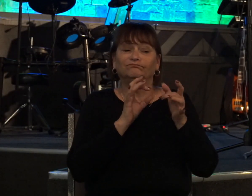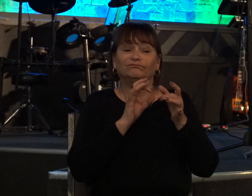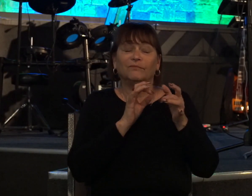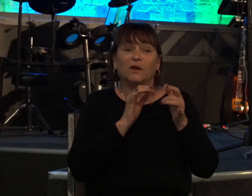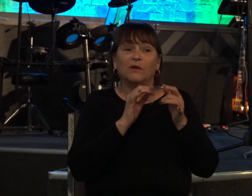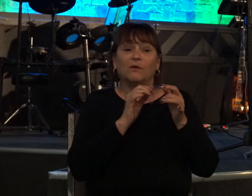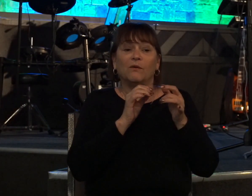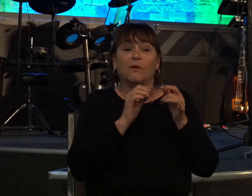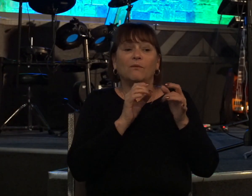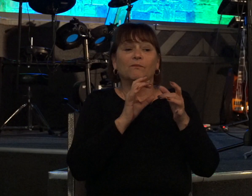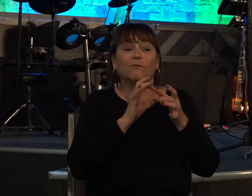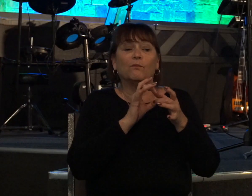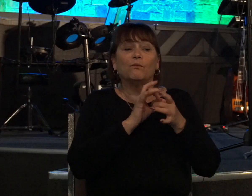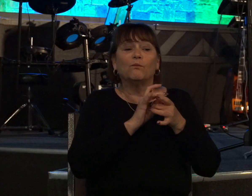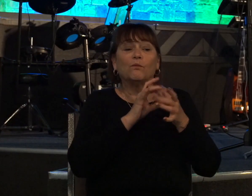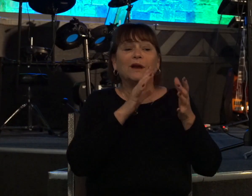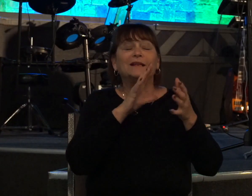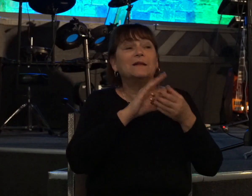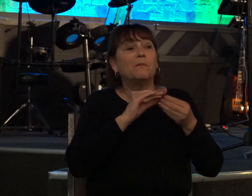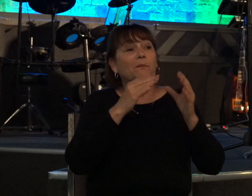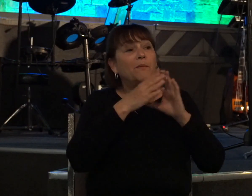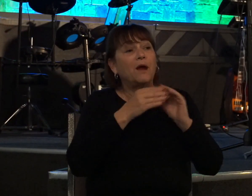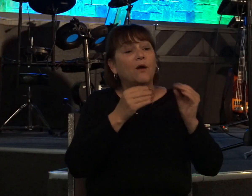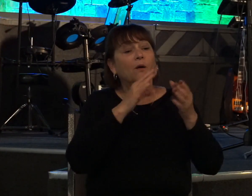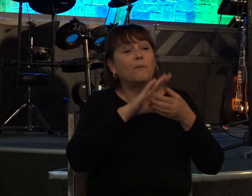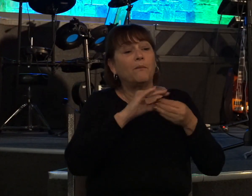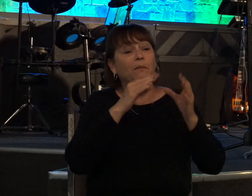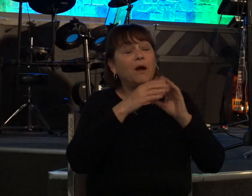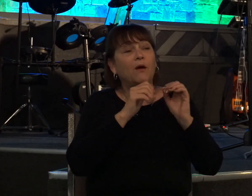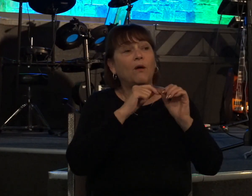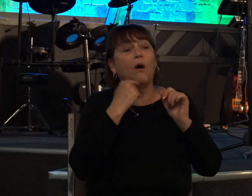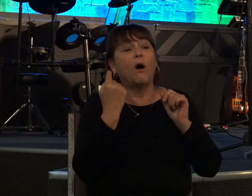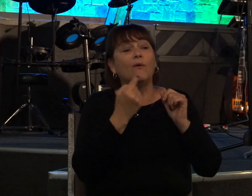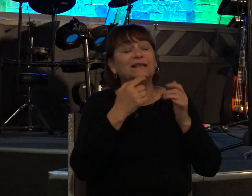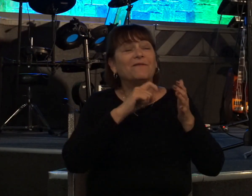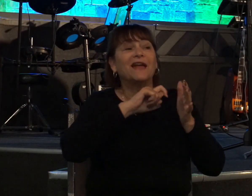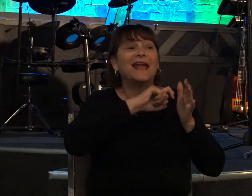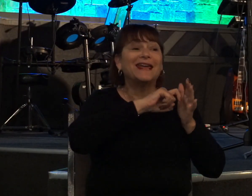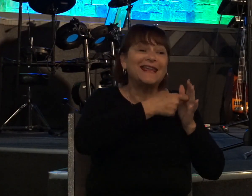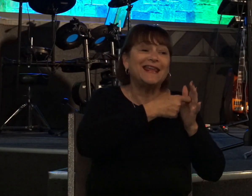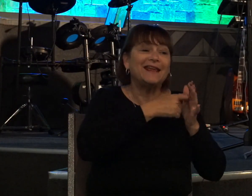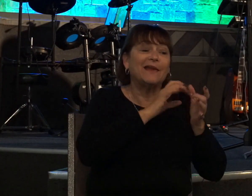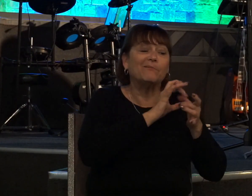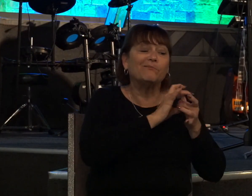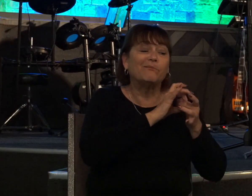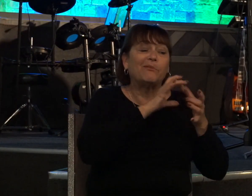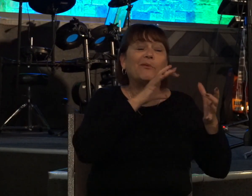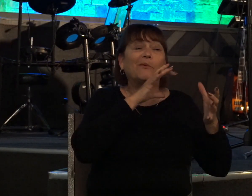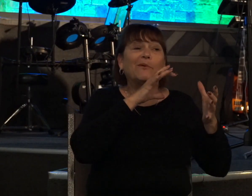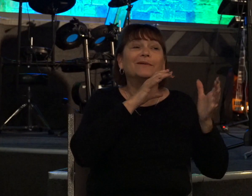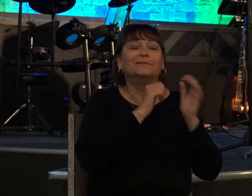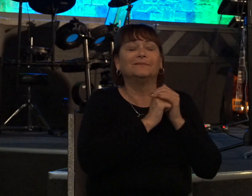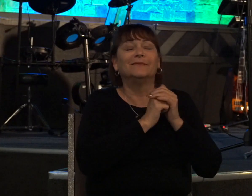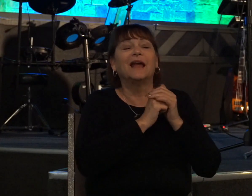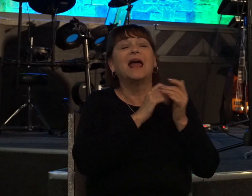parables always have a key that unlocks him this is the key david is that rich man